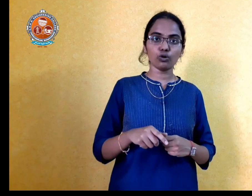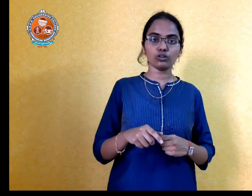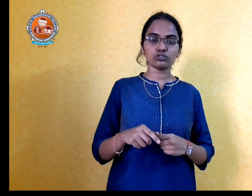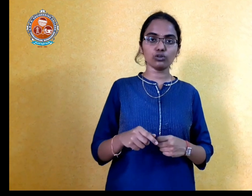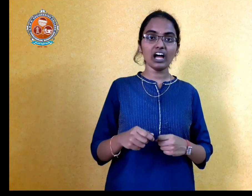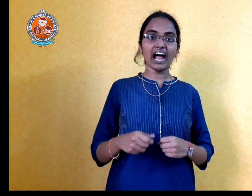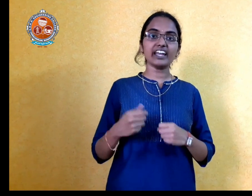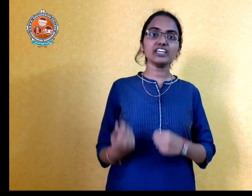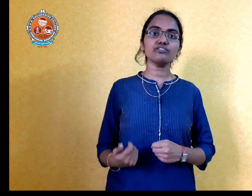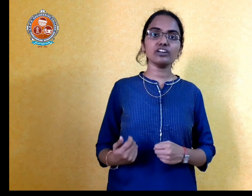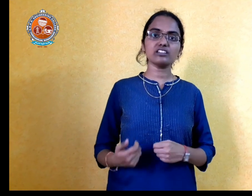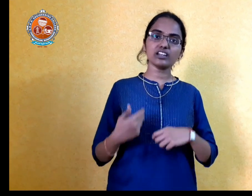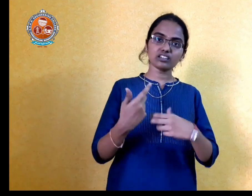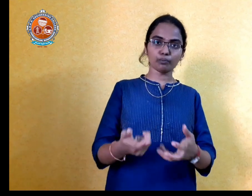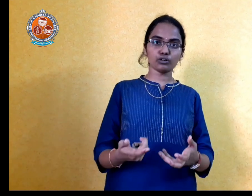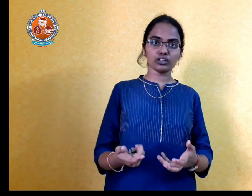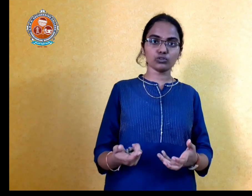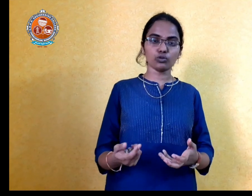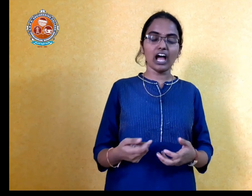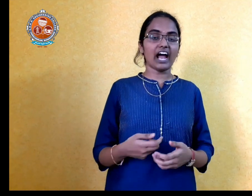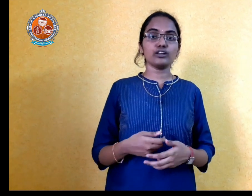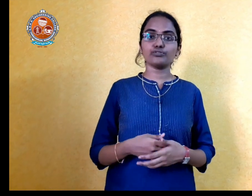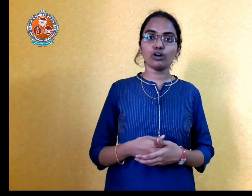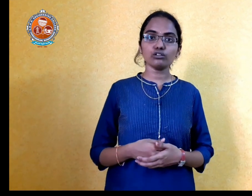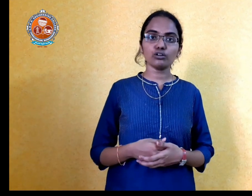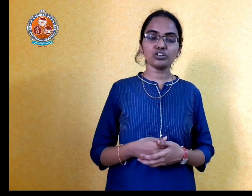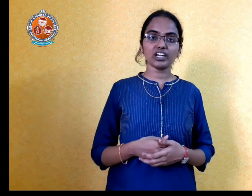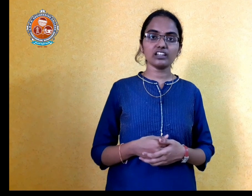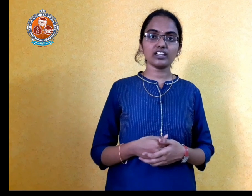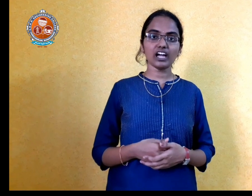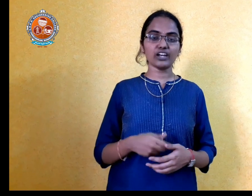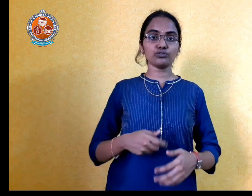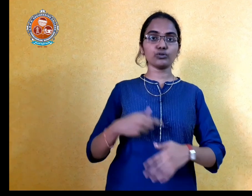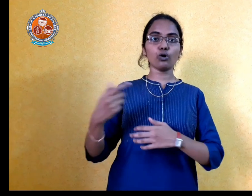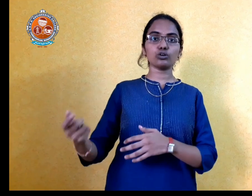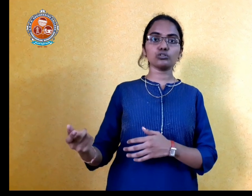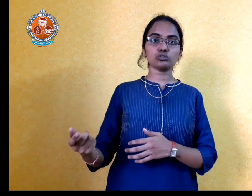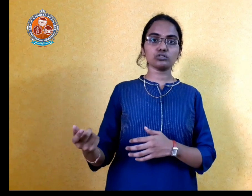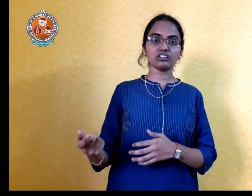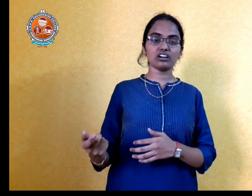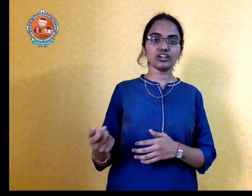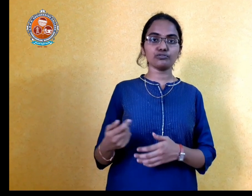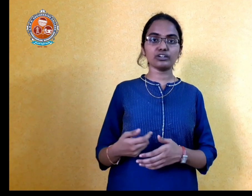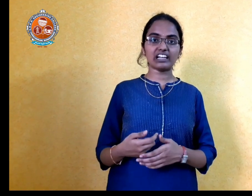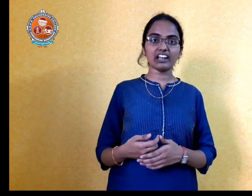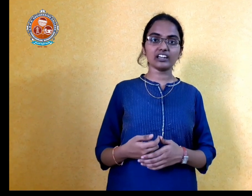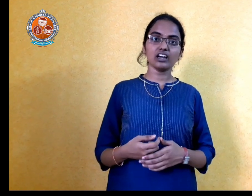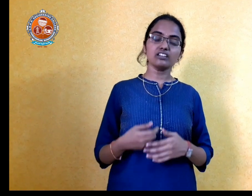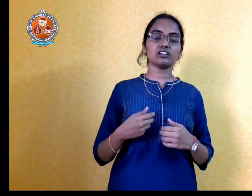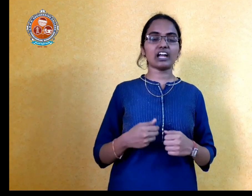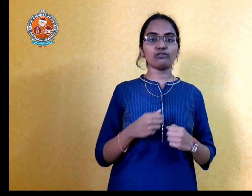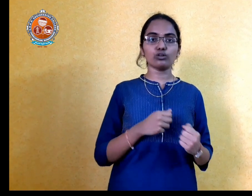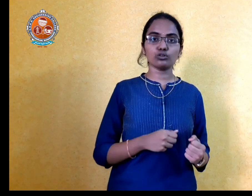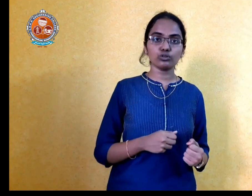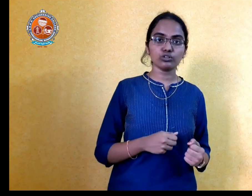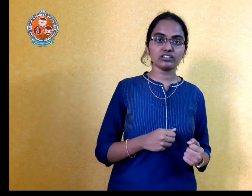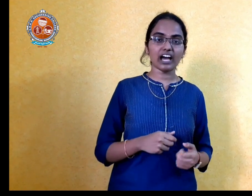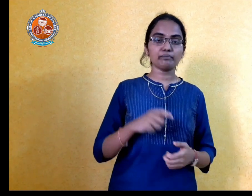also and he feels like supporting you. And if you are not doing anything and if you go to sir and if you tell like, sir I want to do this, I am